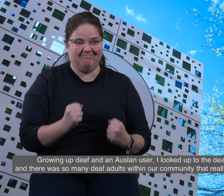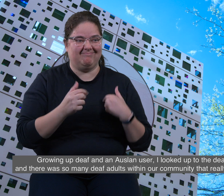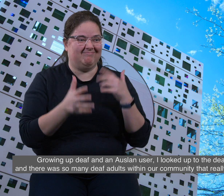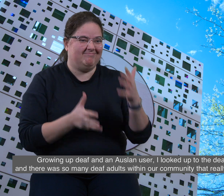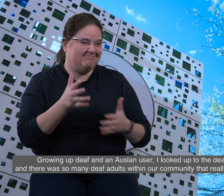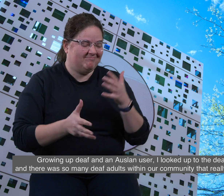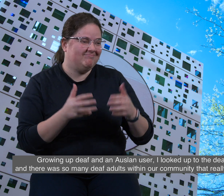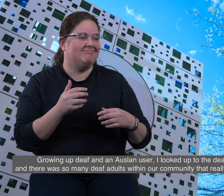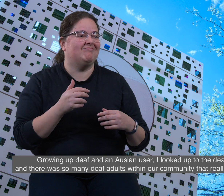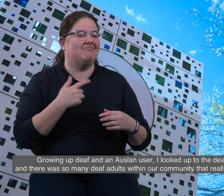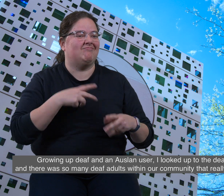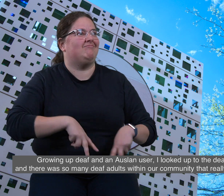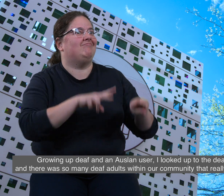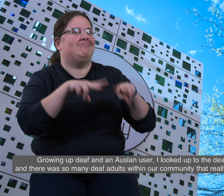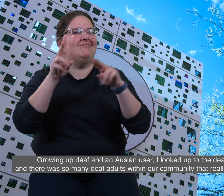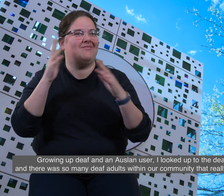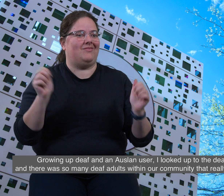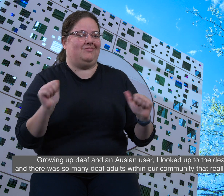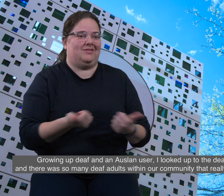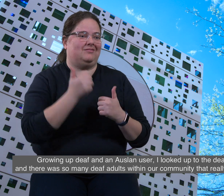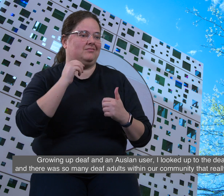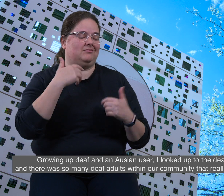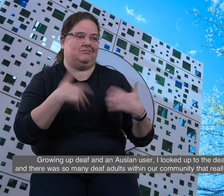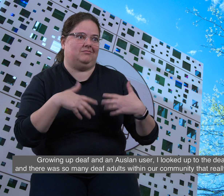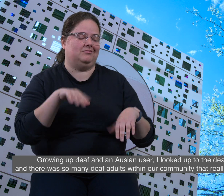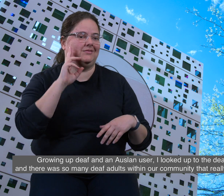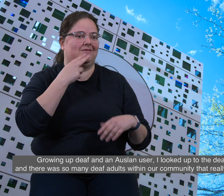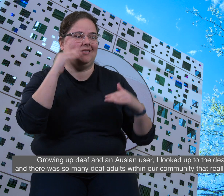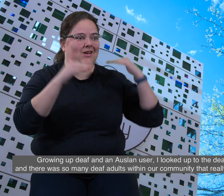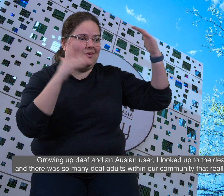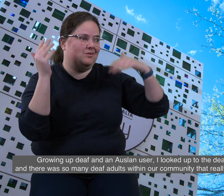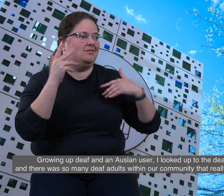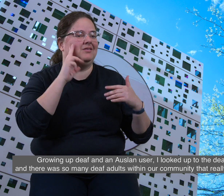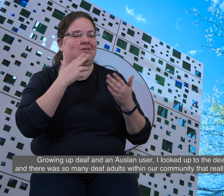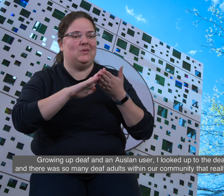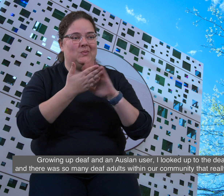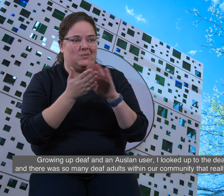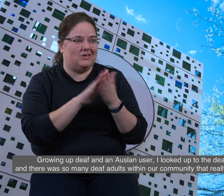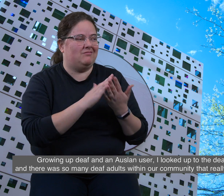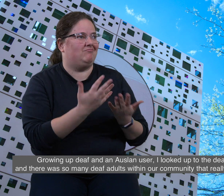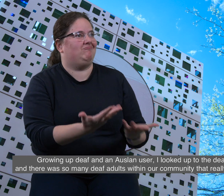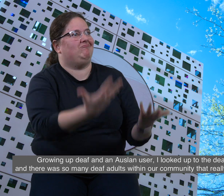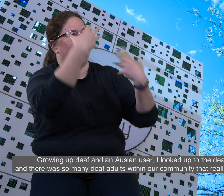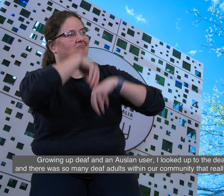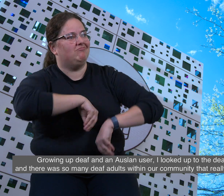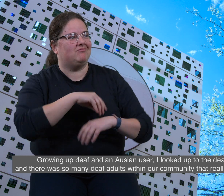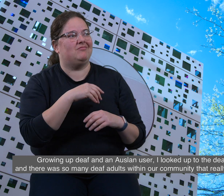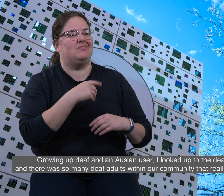Growing up deaf and an Auslan user, I looked up to the deaf community. And there were so many deaf adults within our community that